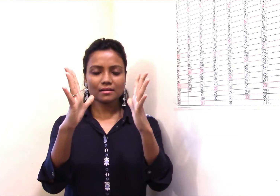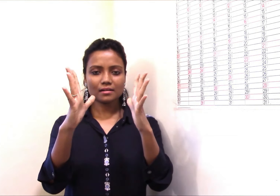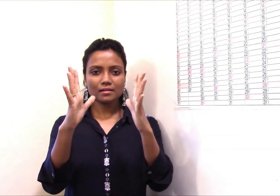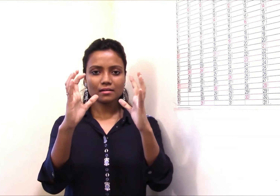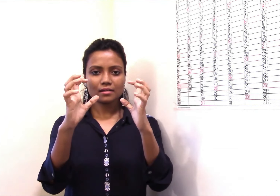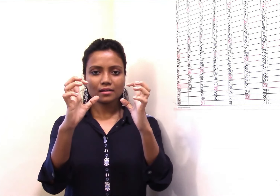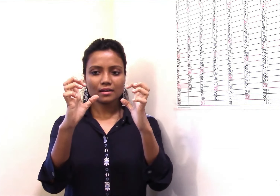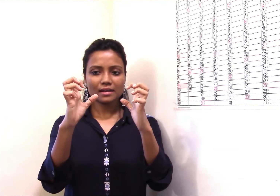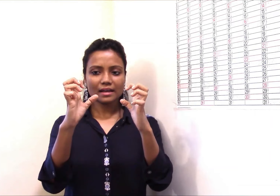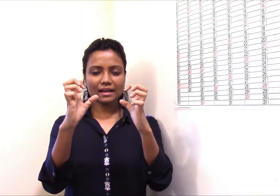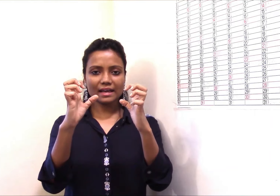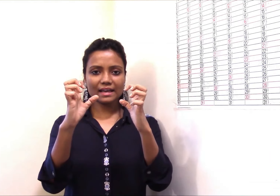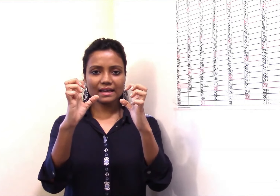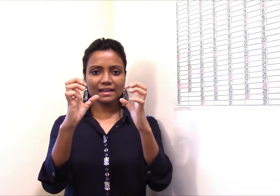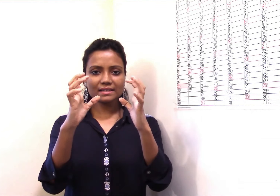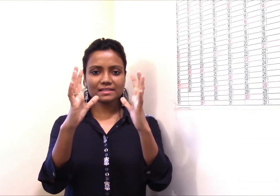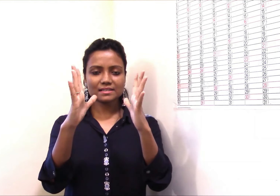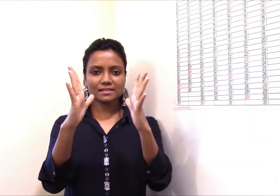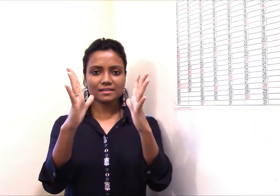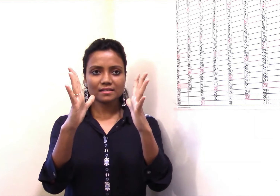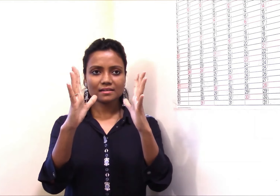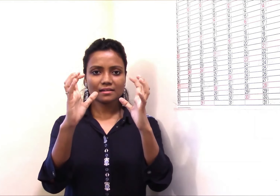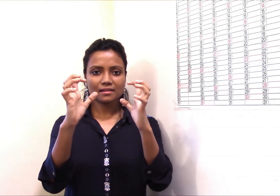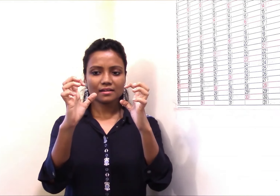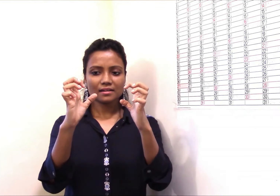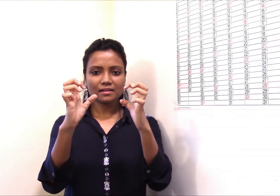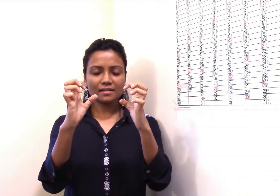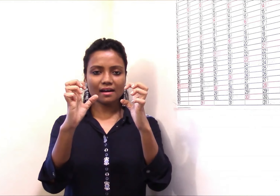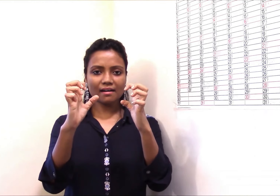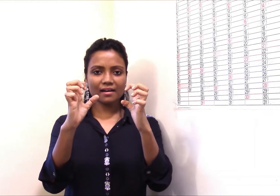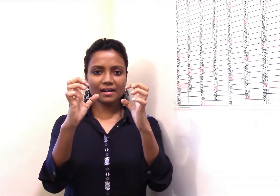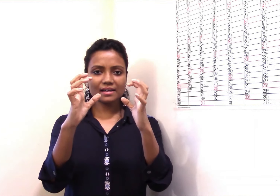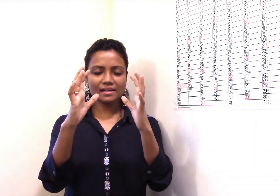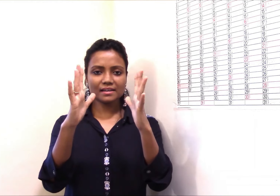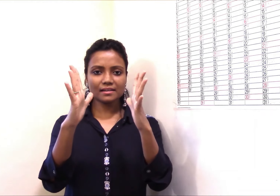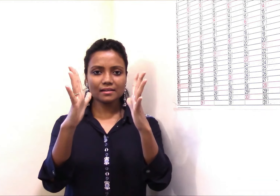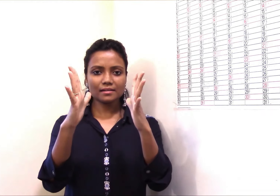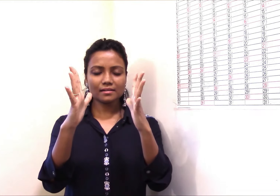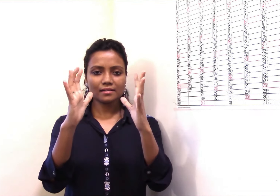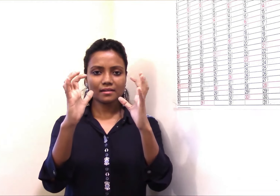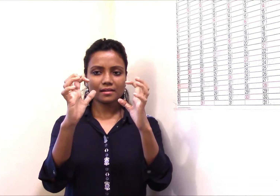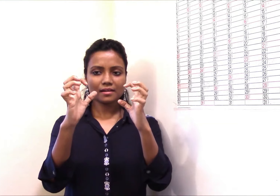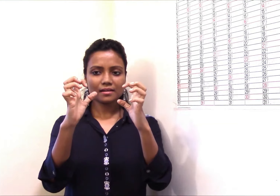eight, nine, ten.